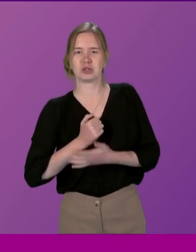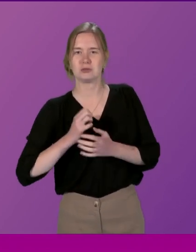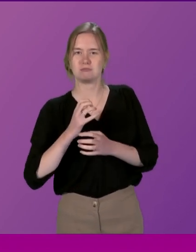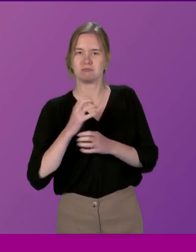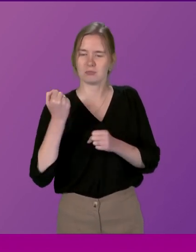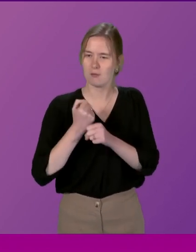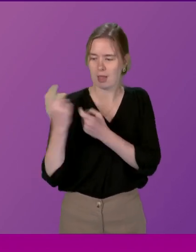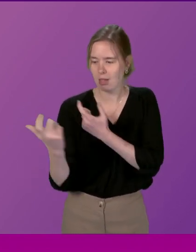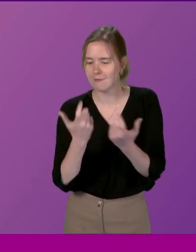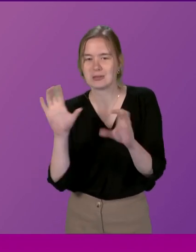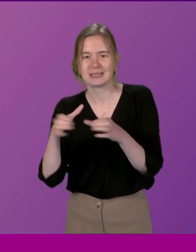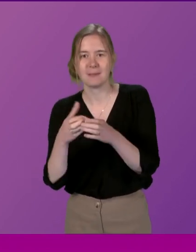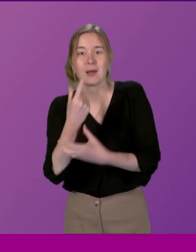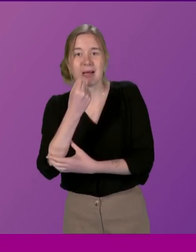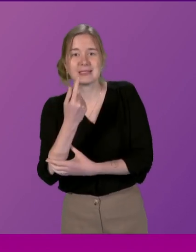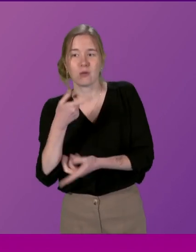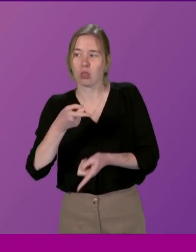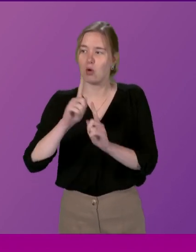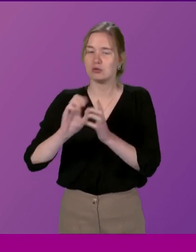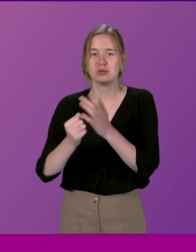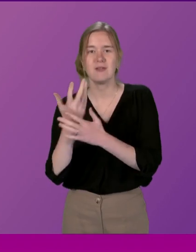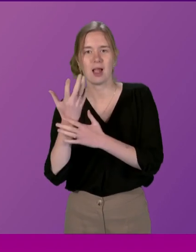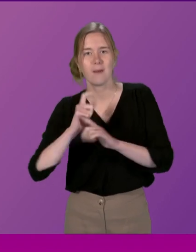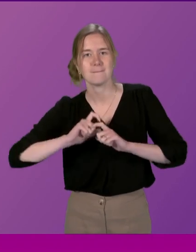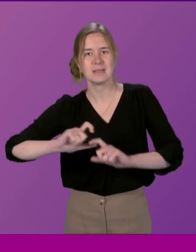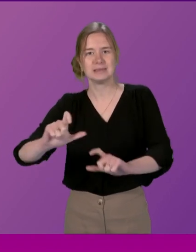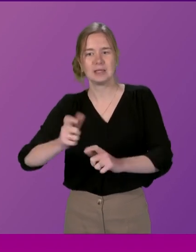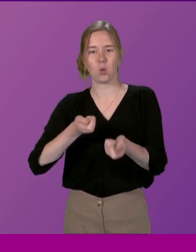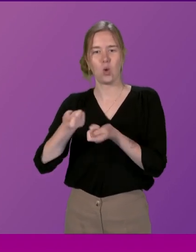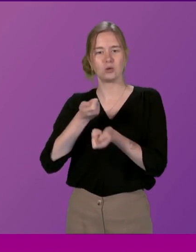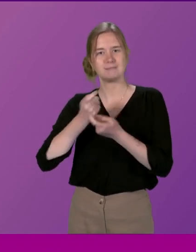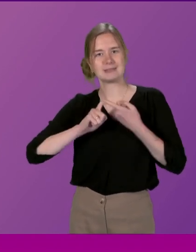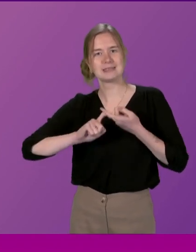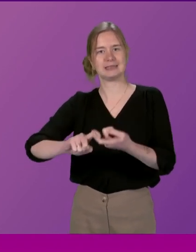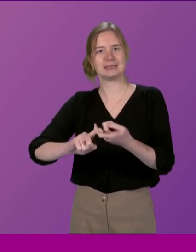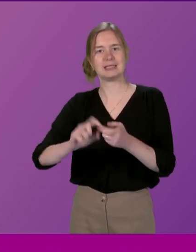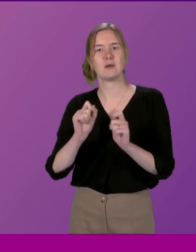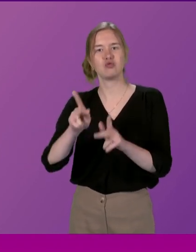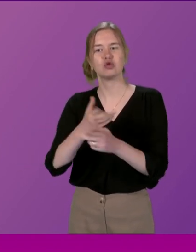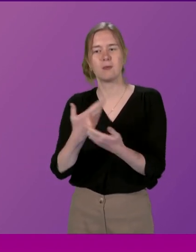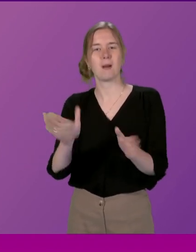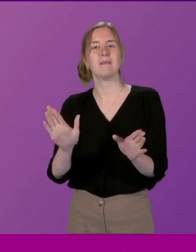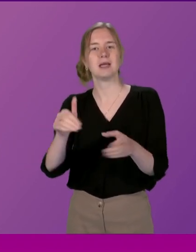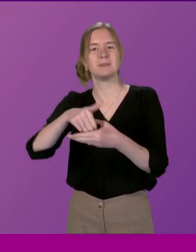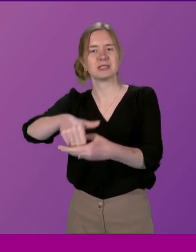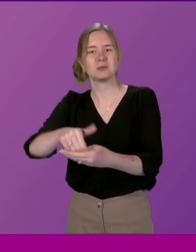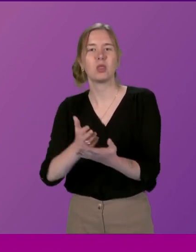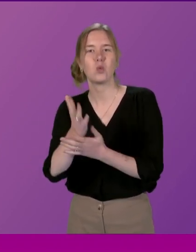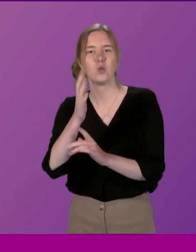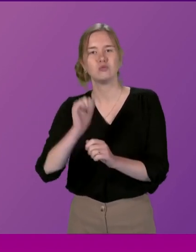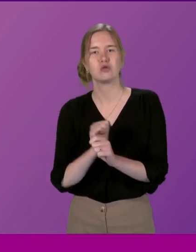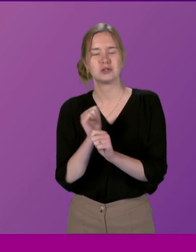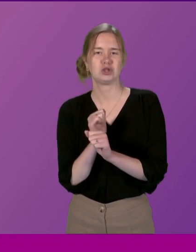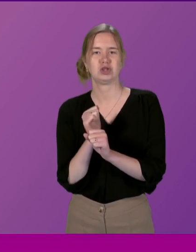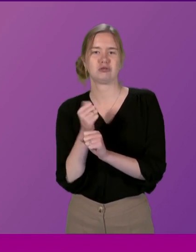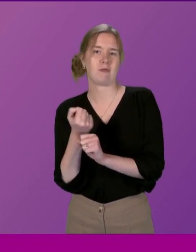a team that will have the capacity and the authority to develop, maintain and coordinate a consistent approach to public participation across the Scottish Government